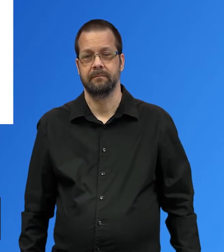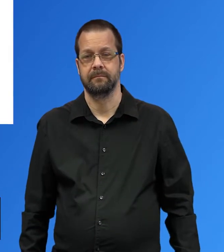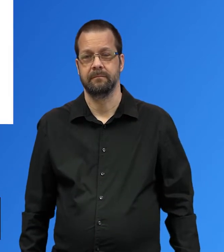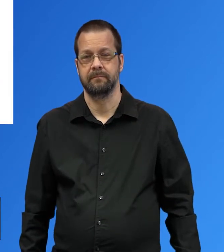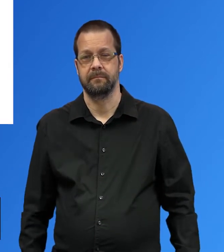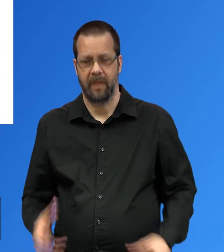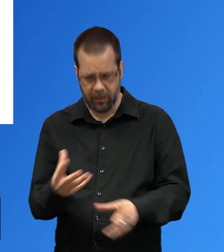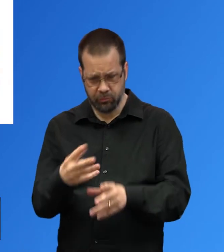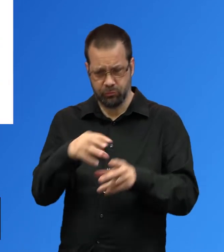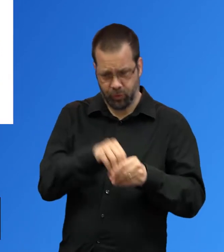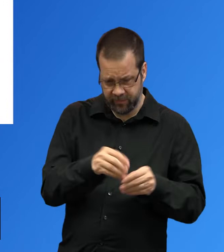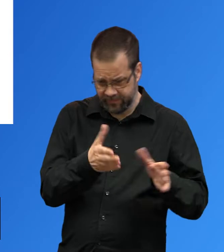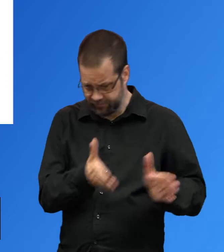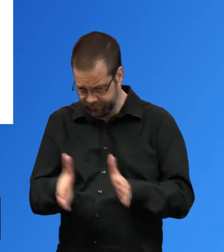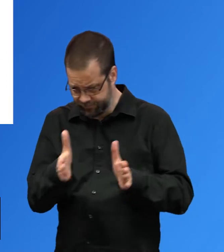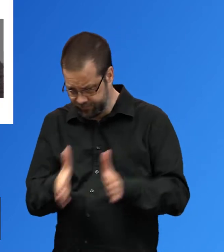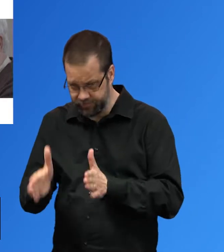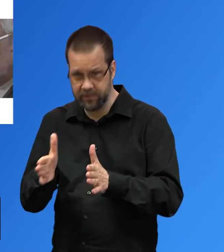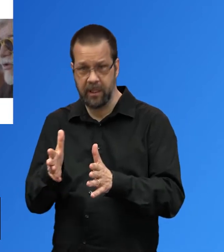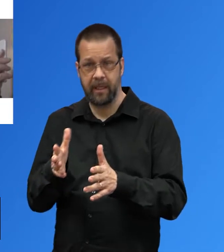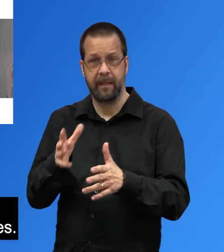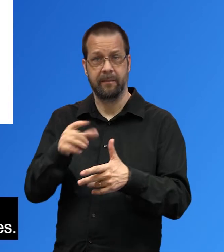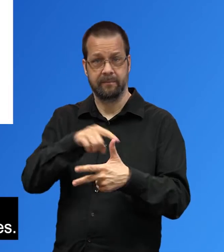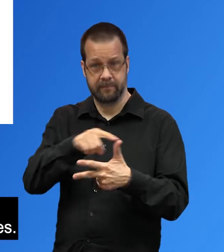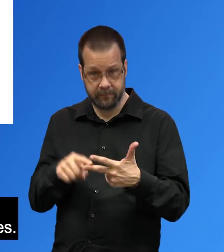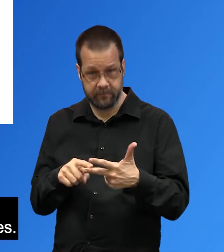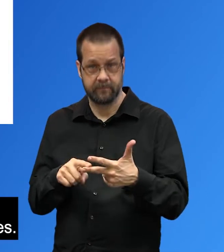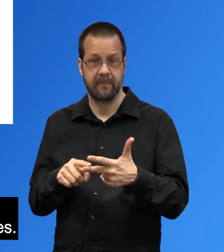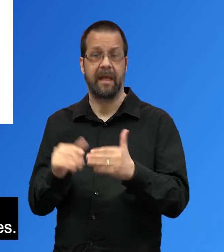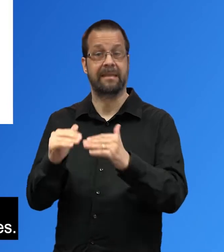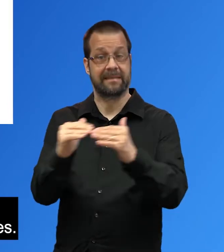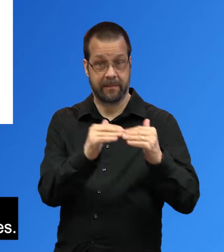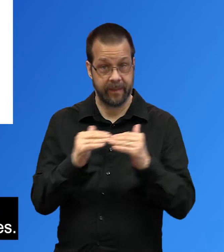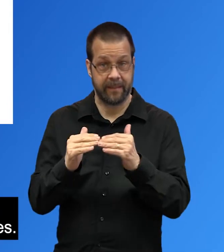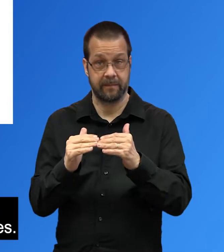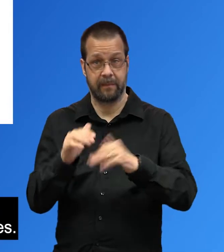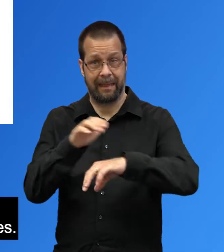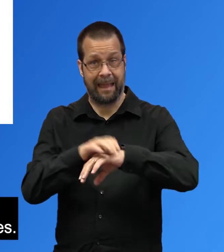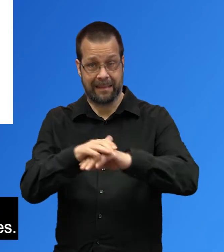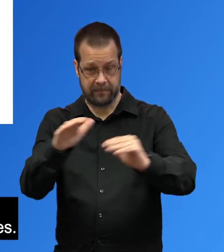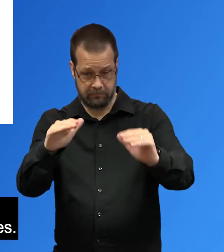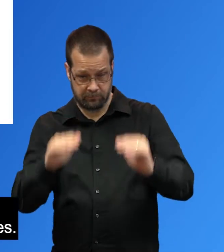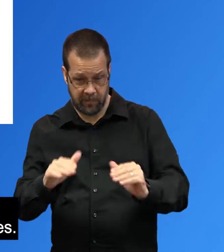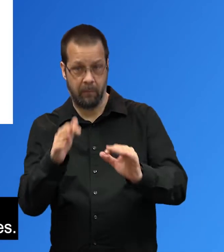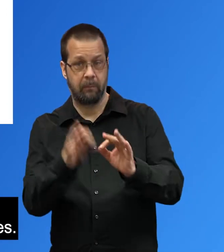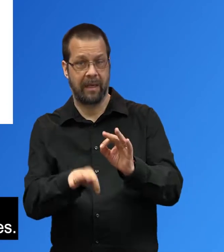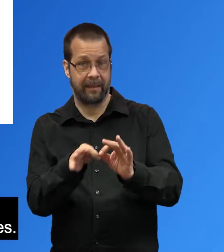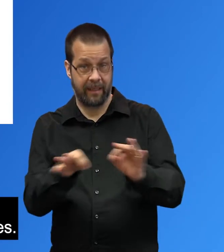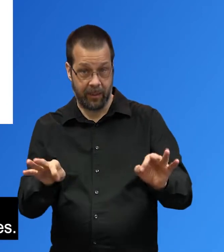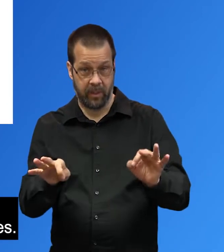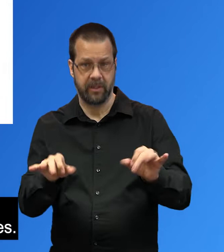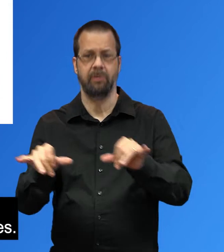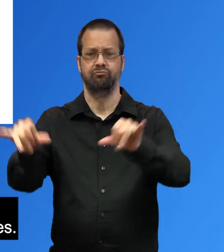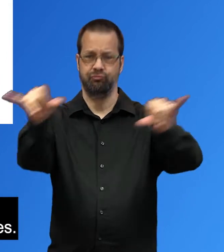Inclusive design practices include accessibility, the use of plain language, and universal design practices.